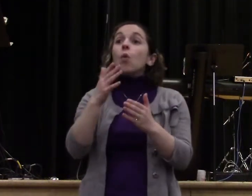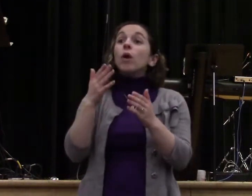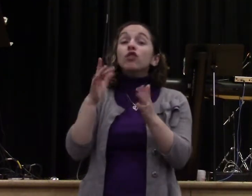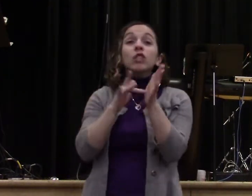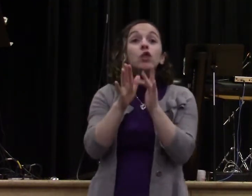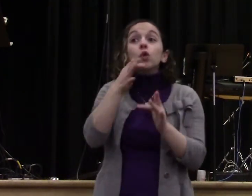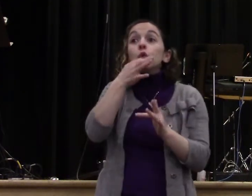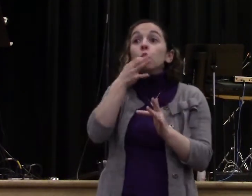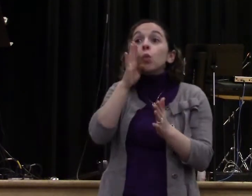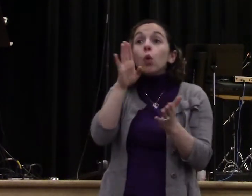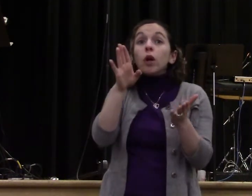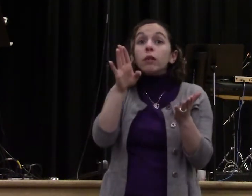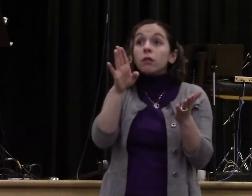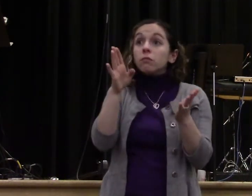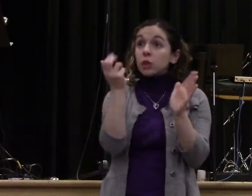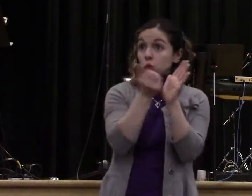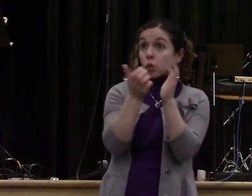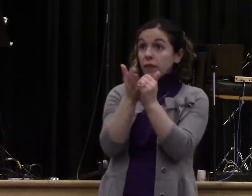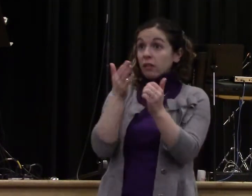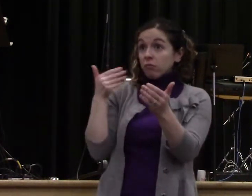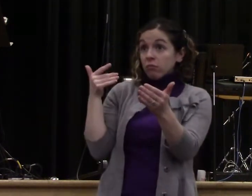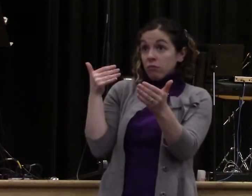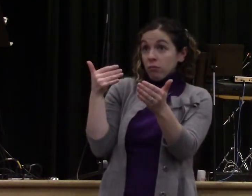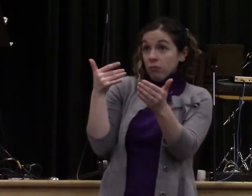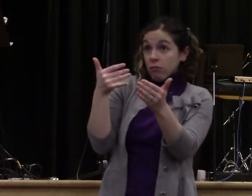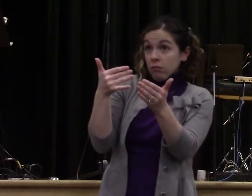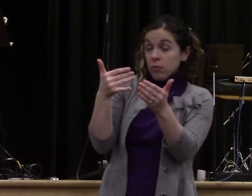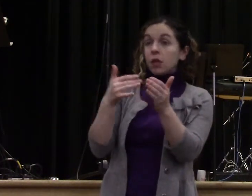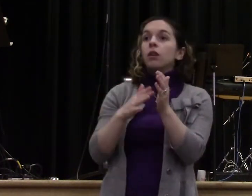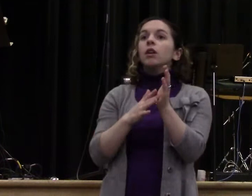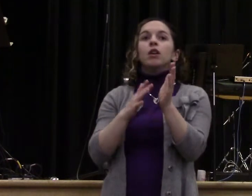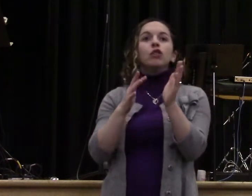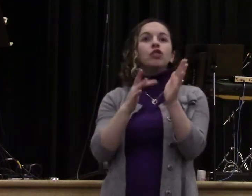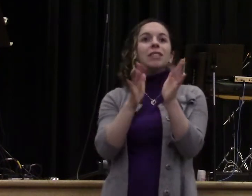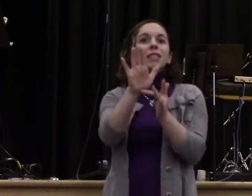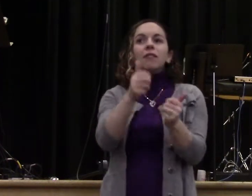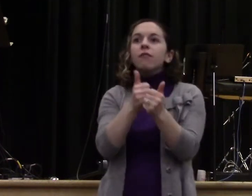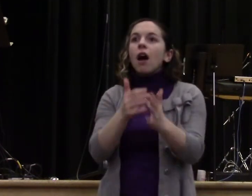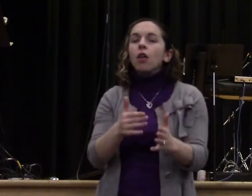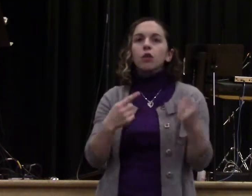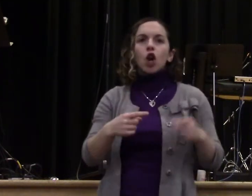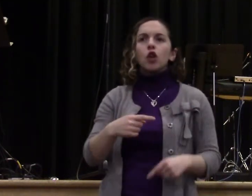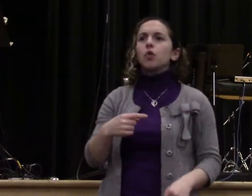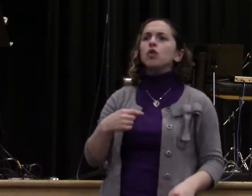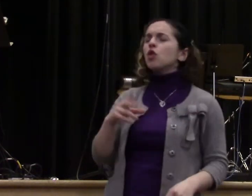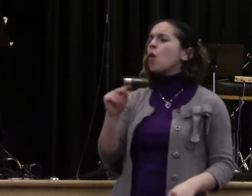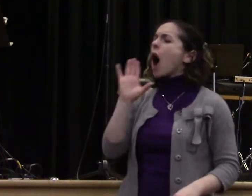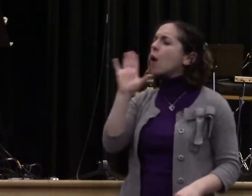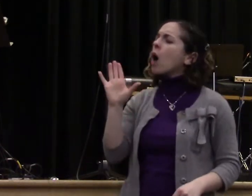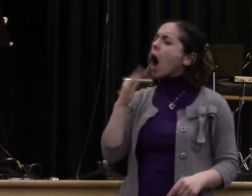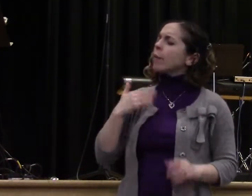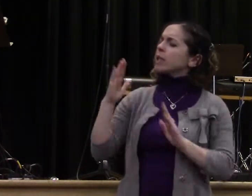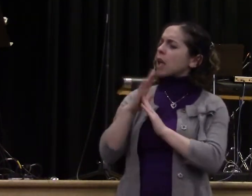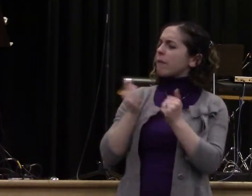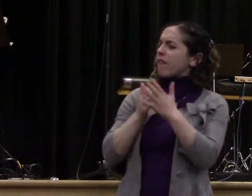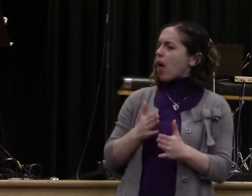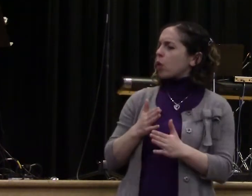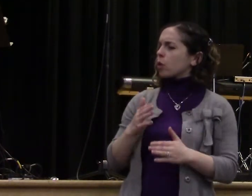they abandoned him. Abandoned him to an angry crowd. Mess, mess,